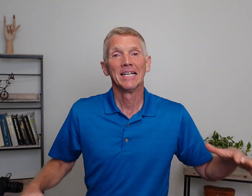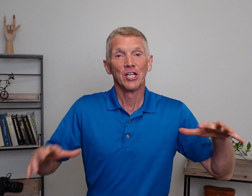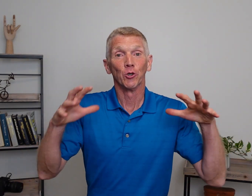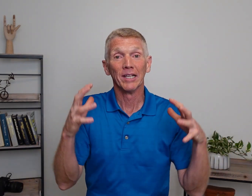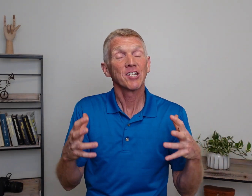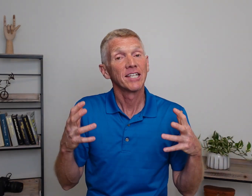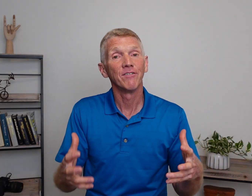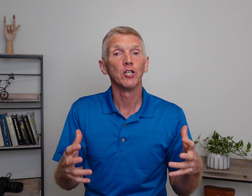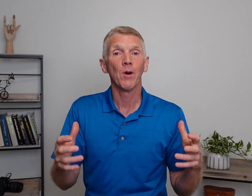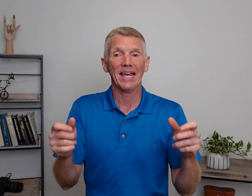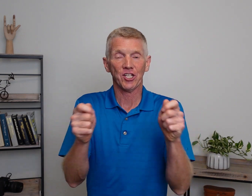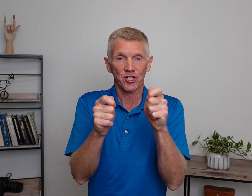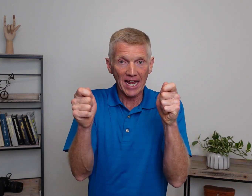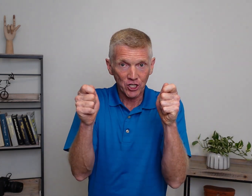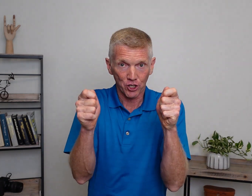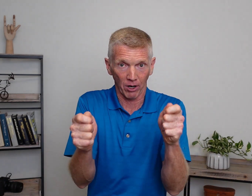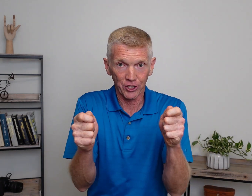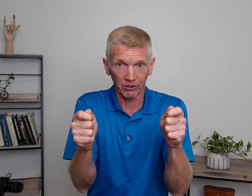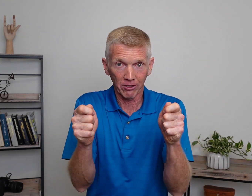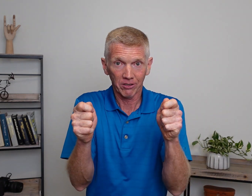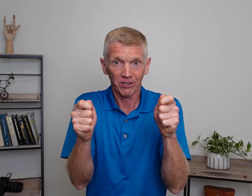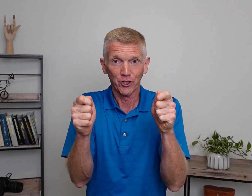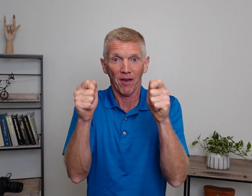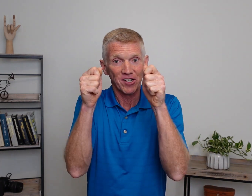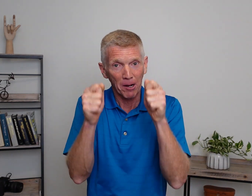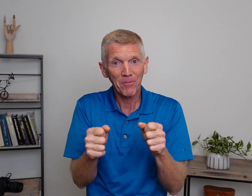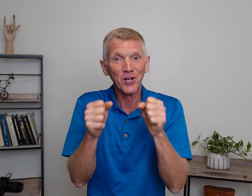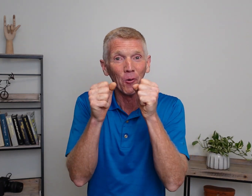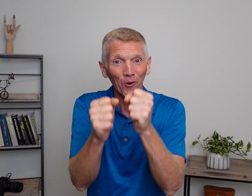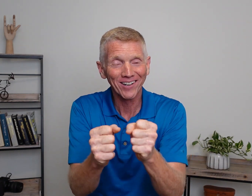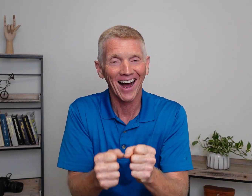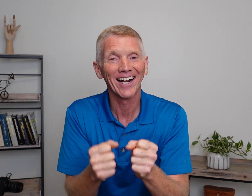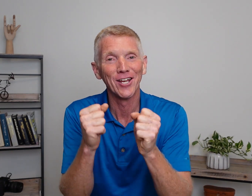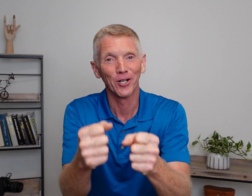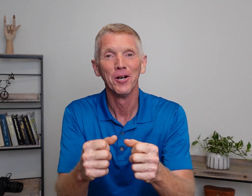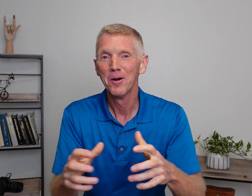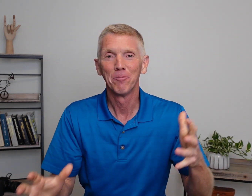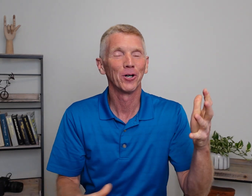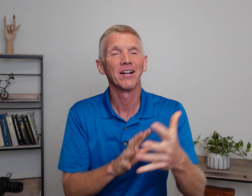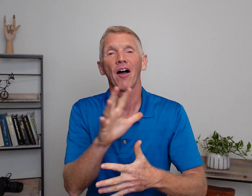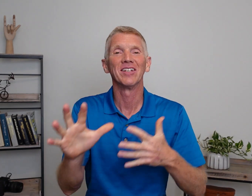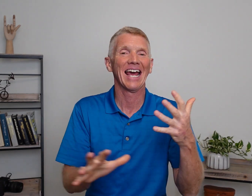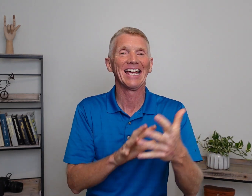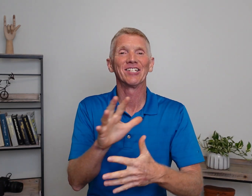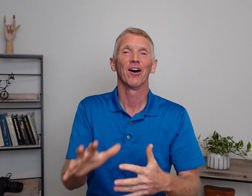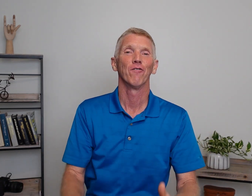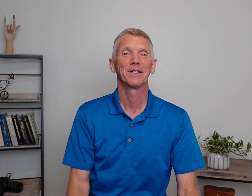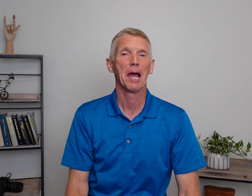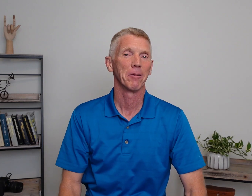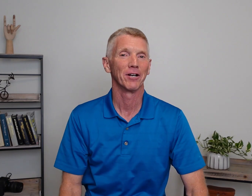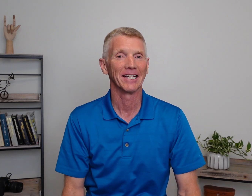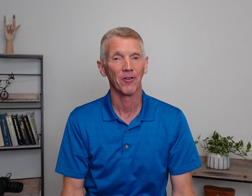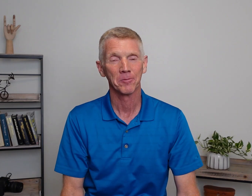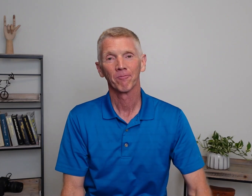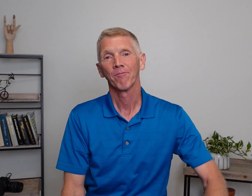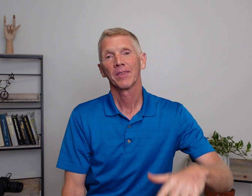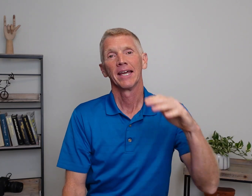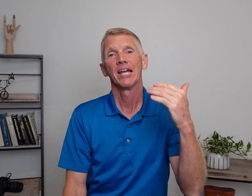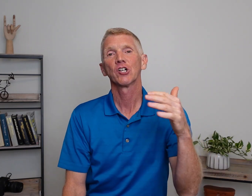So let's give you a sentence structure. So you have something to work on as you're putting all this ASL vocabulary together. Here's